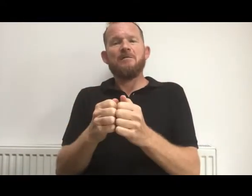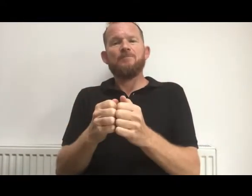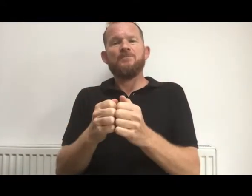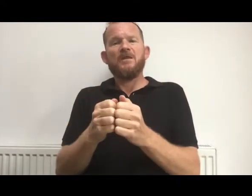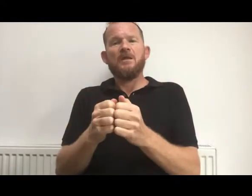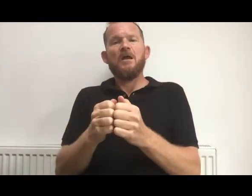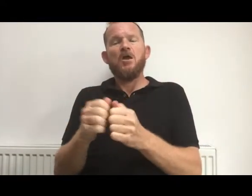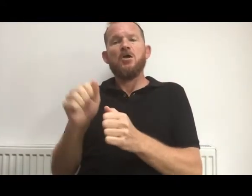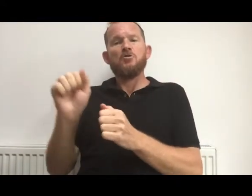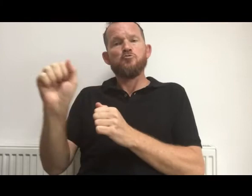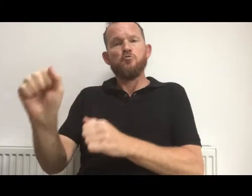names.